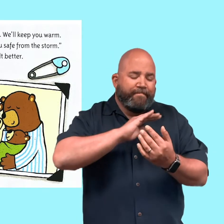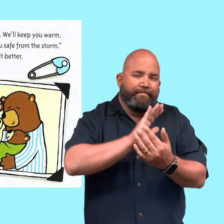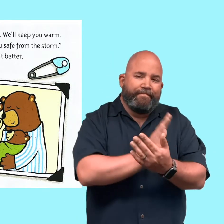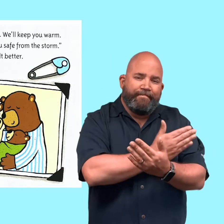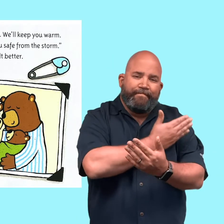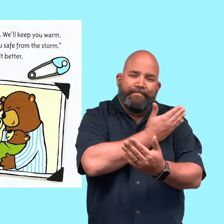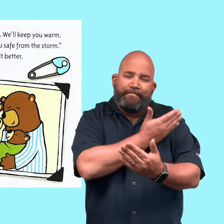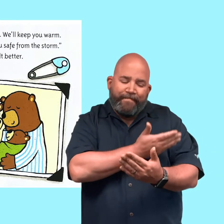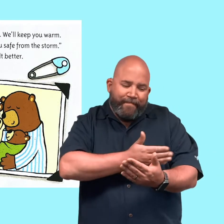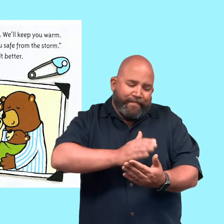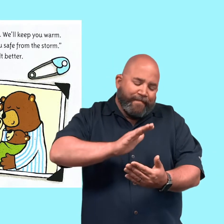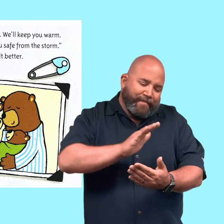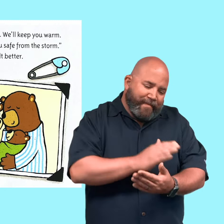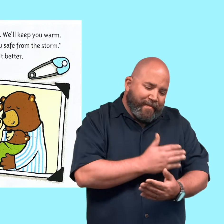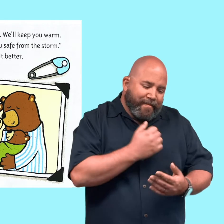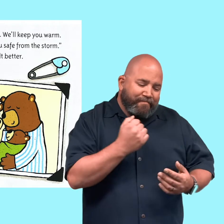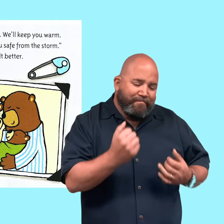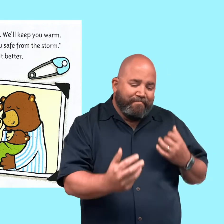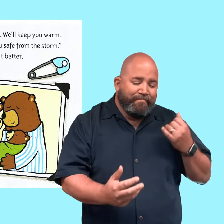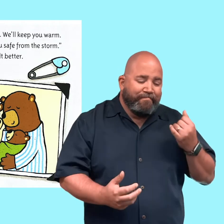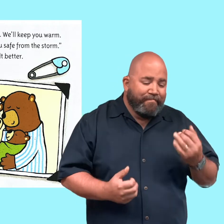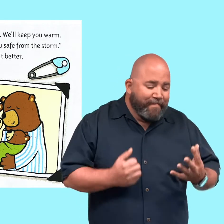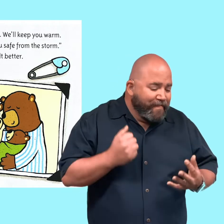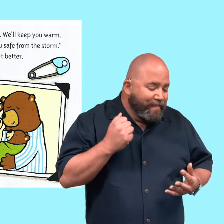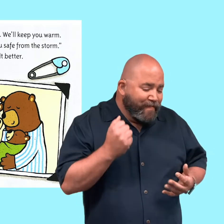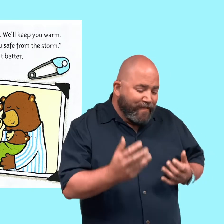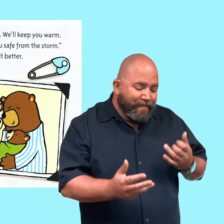Mama sang to Bear just like she did when he was a little cub.